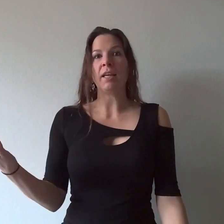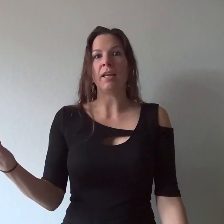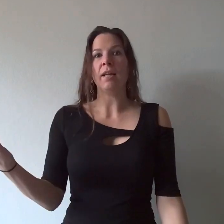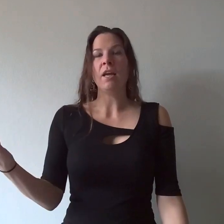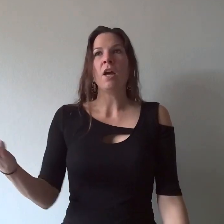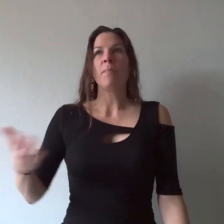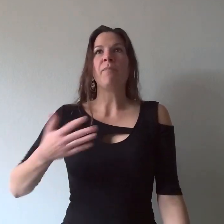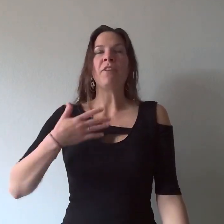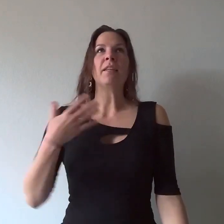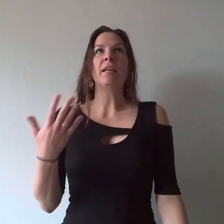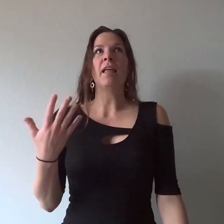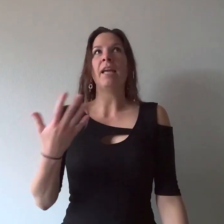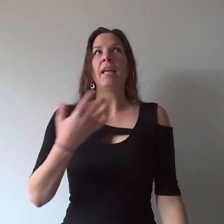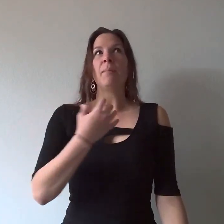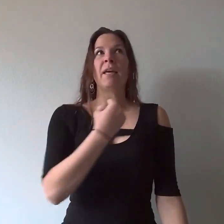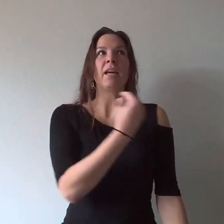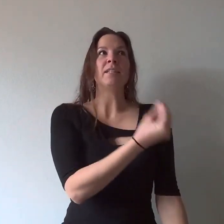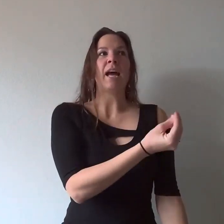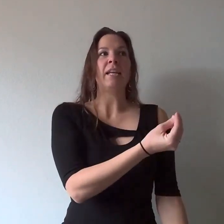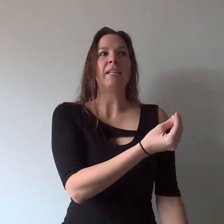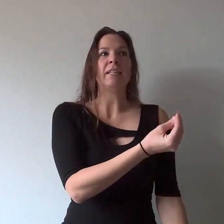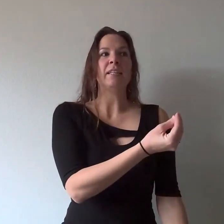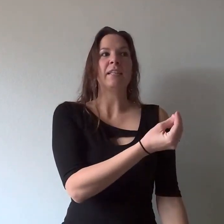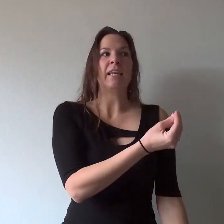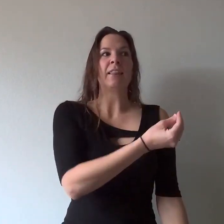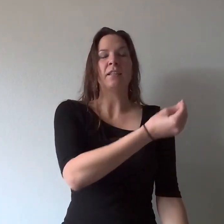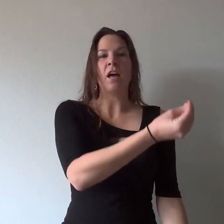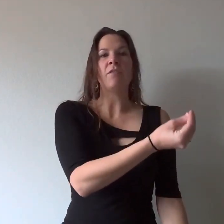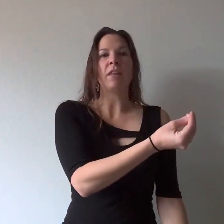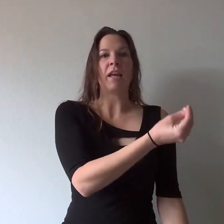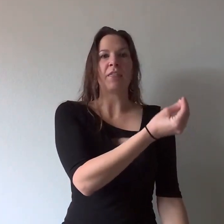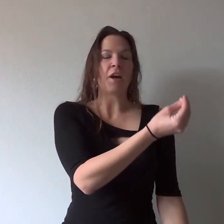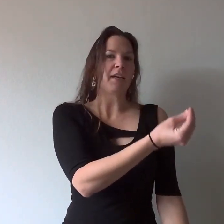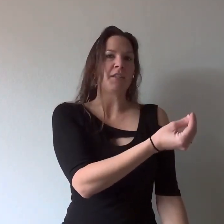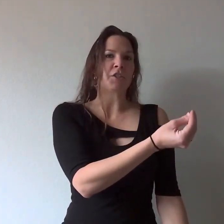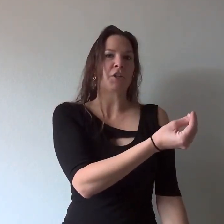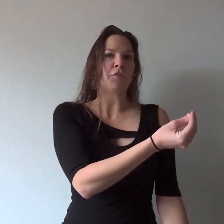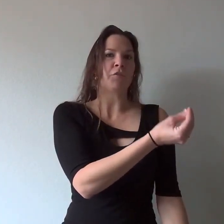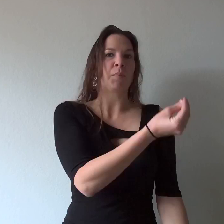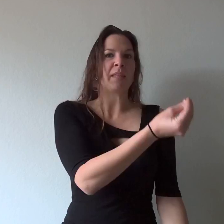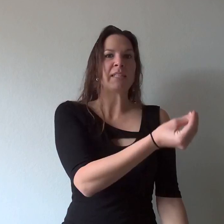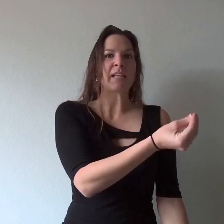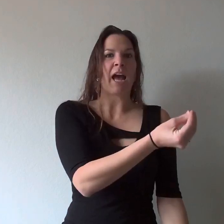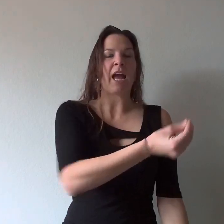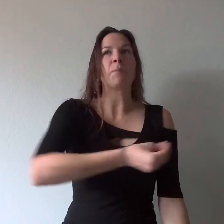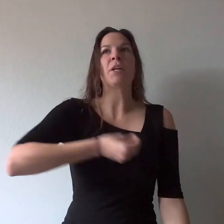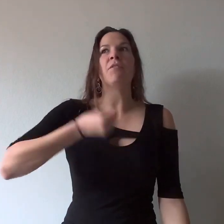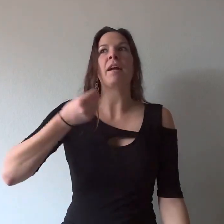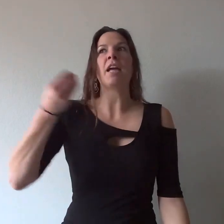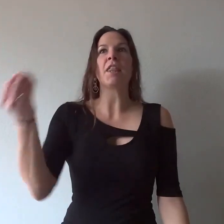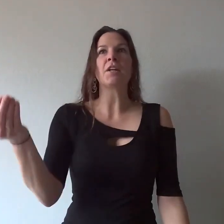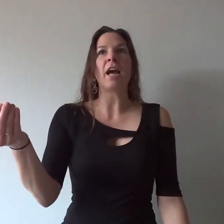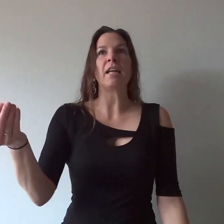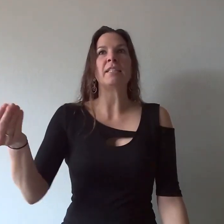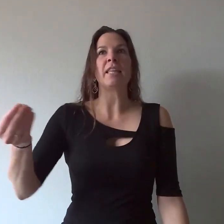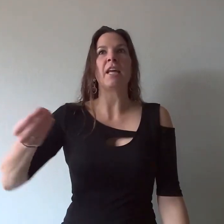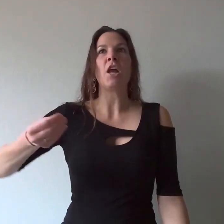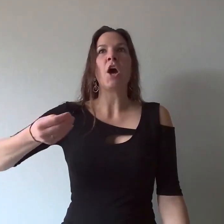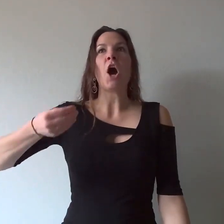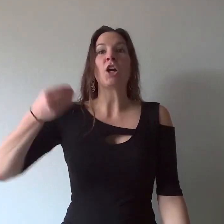feeling like because I didn't get the love that I thought I deserved from this guy I'm gonna find other guys that are